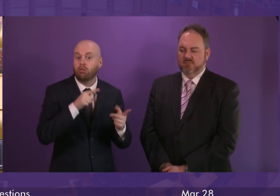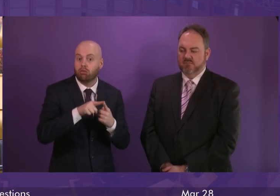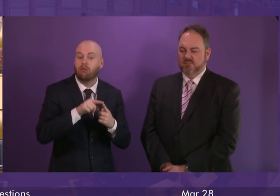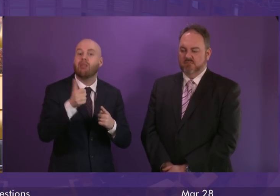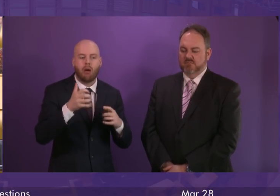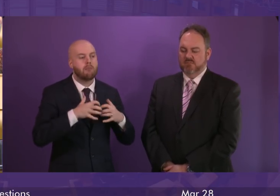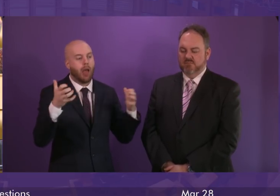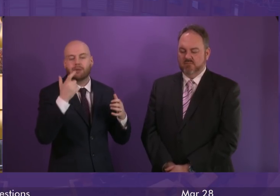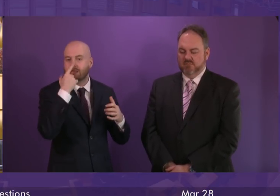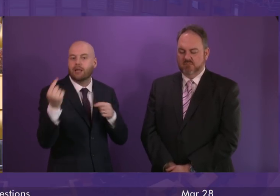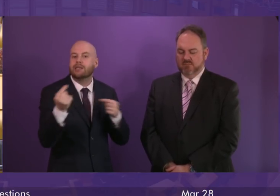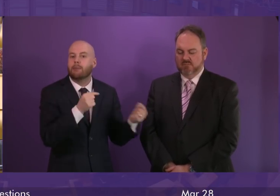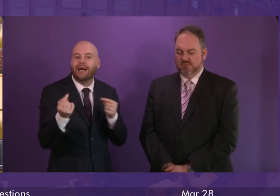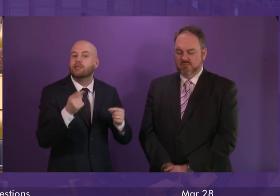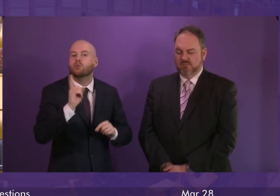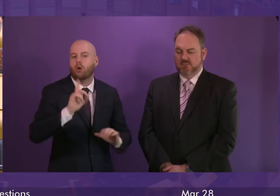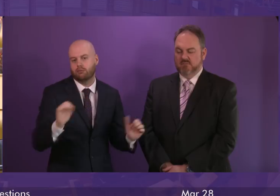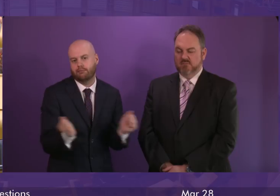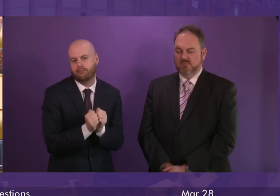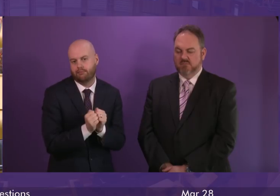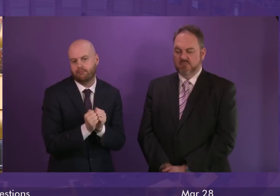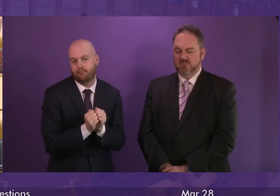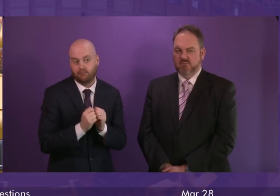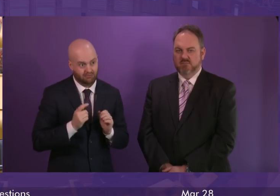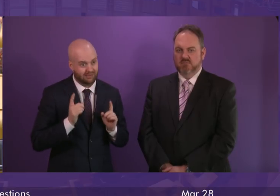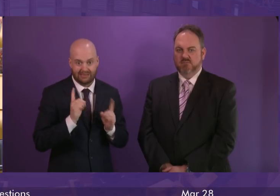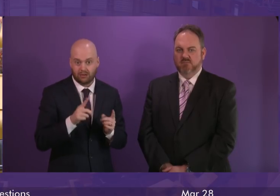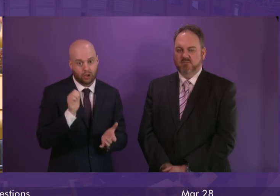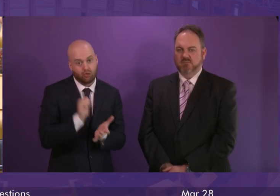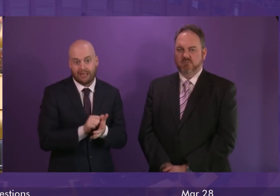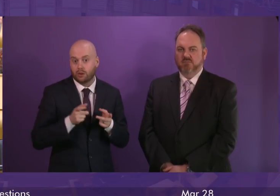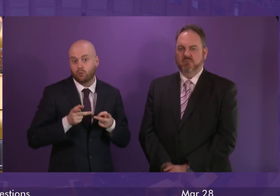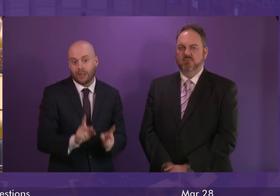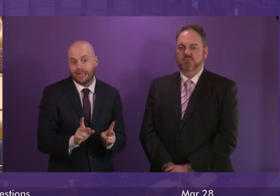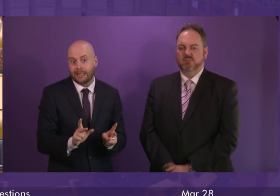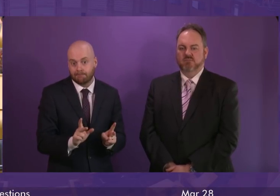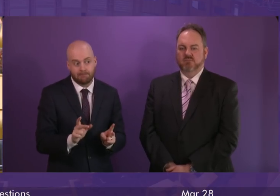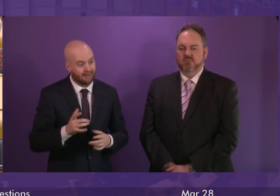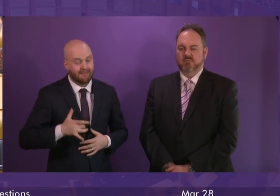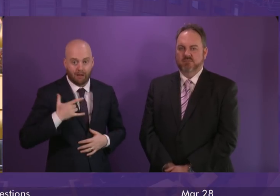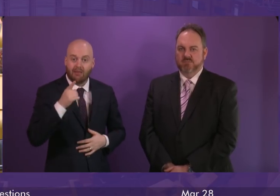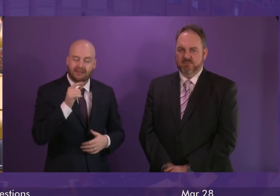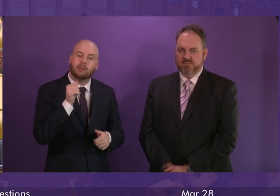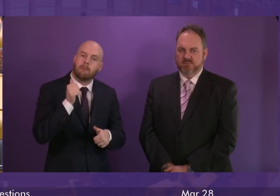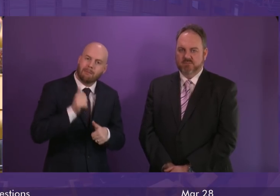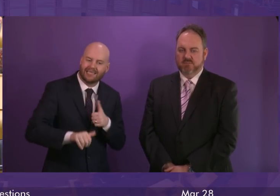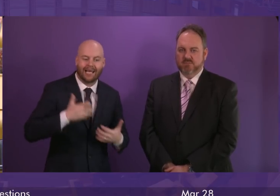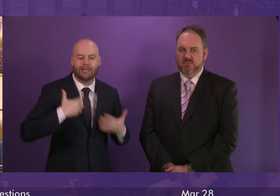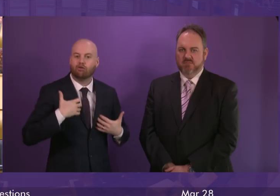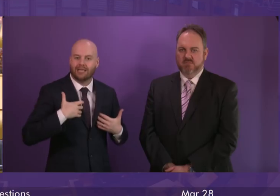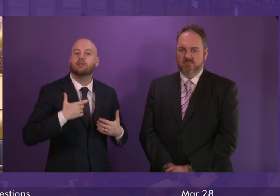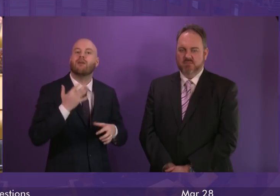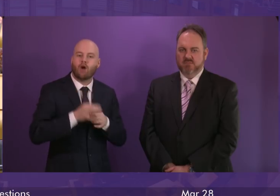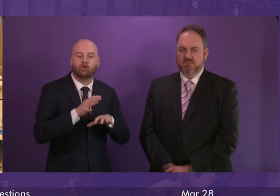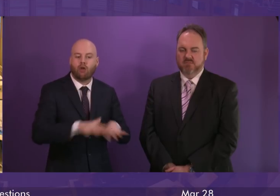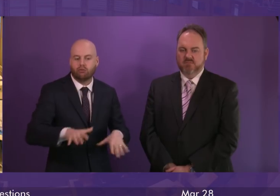debate the best way forward. I think that's the right way to go and I think that is the way actually that is in the best interest longer term of children